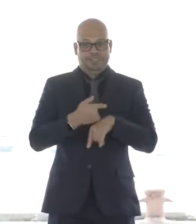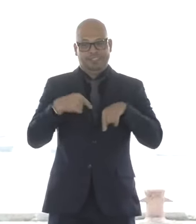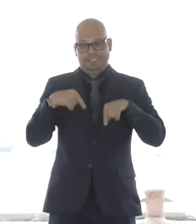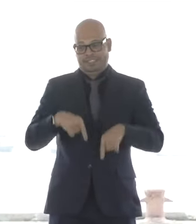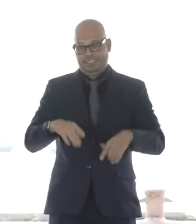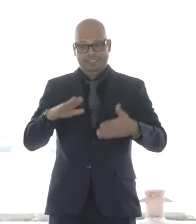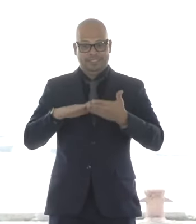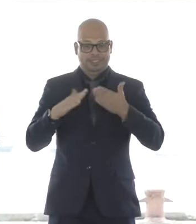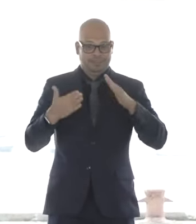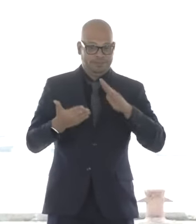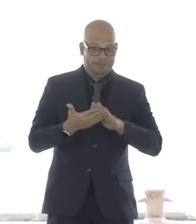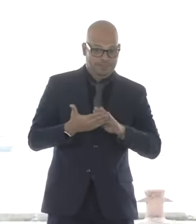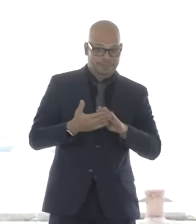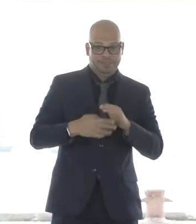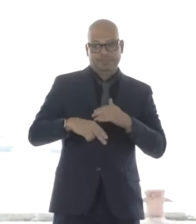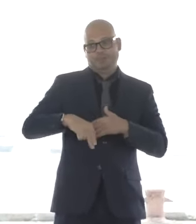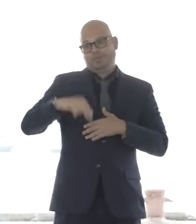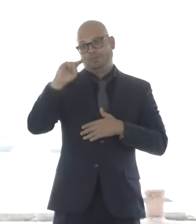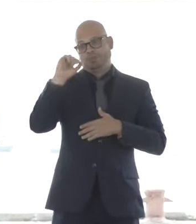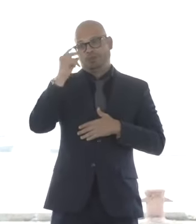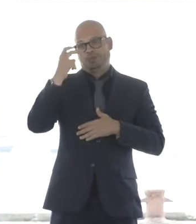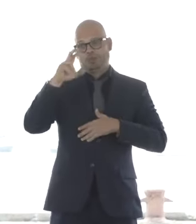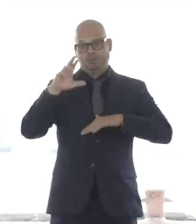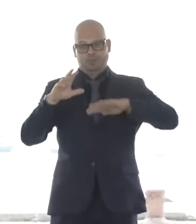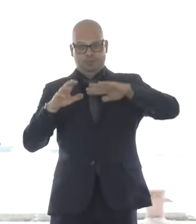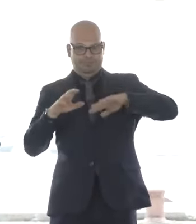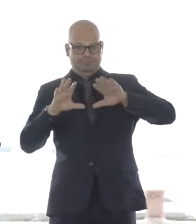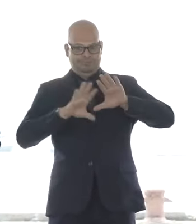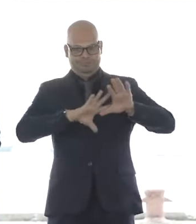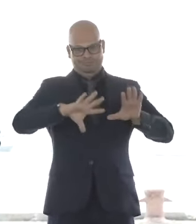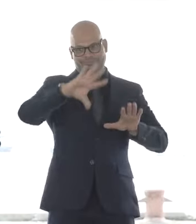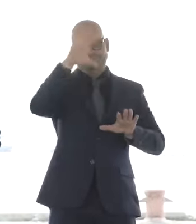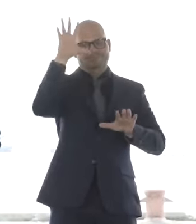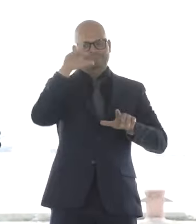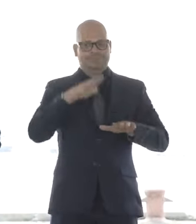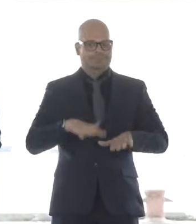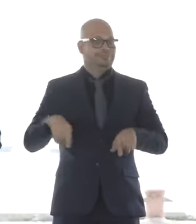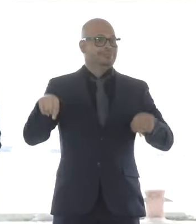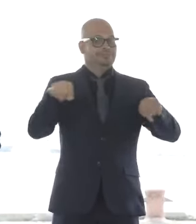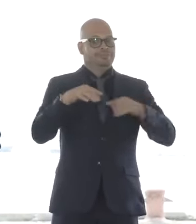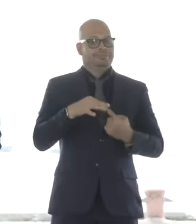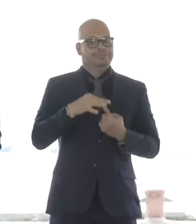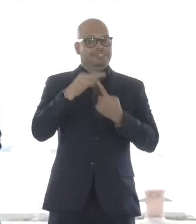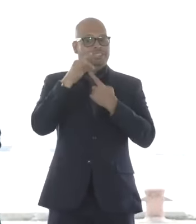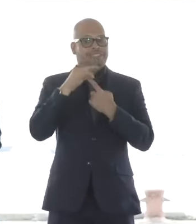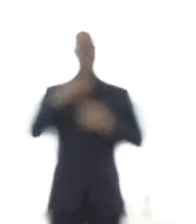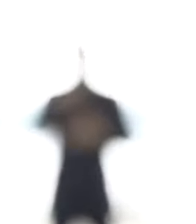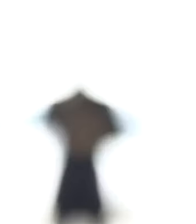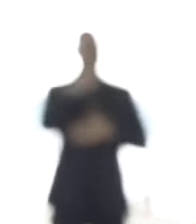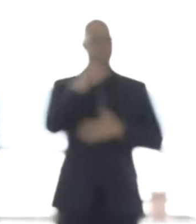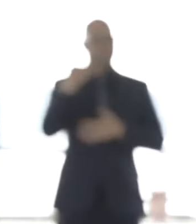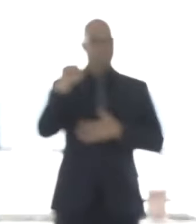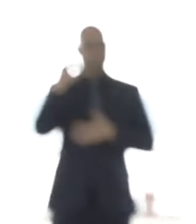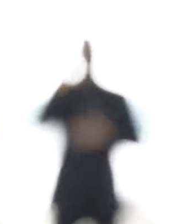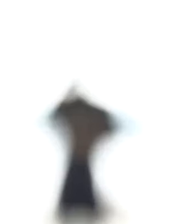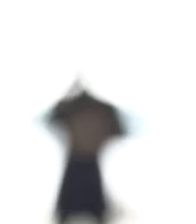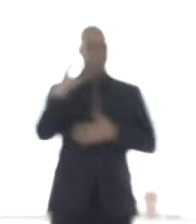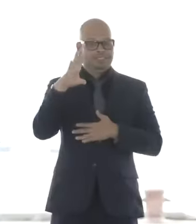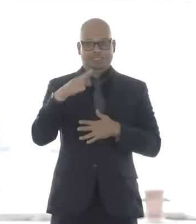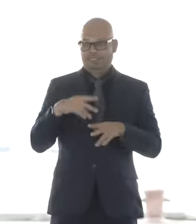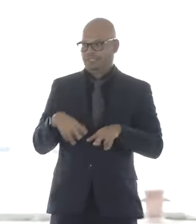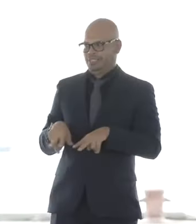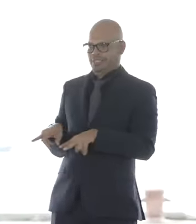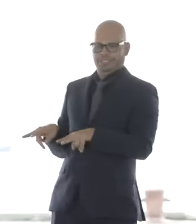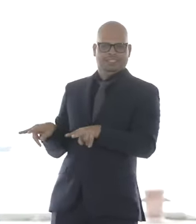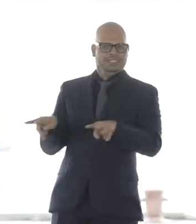special day for the team at MassCEC. To see such a strong turnout here and such enthusiasm for building a new